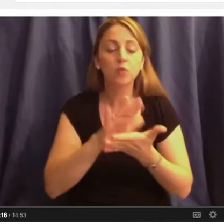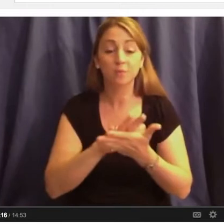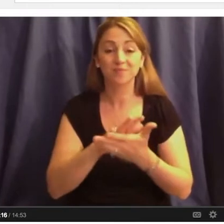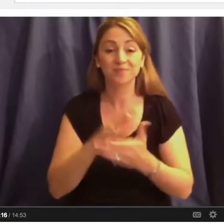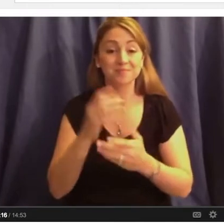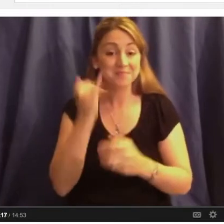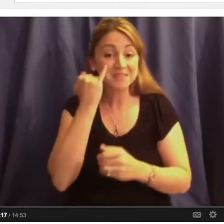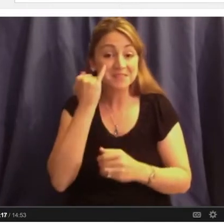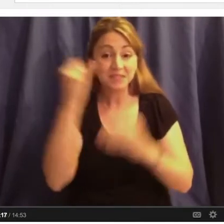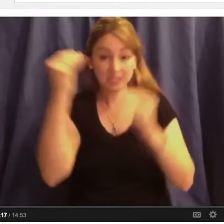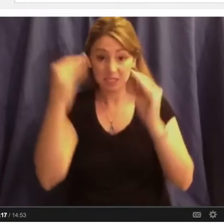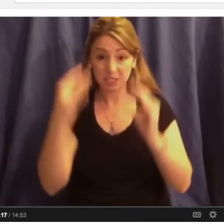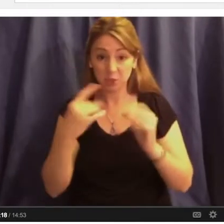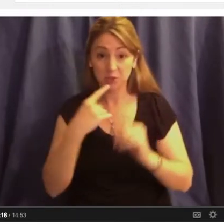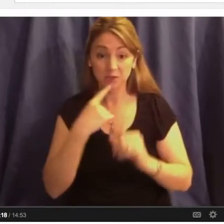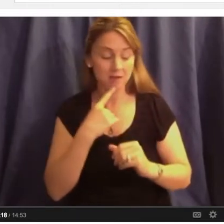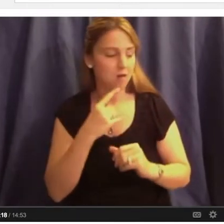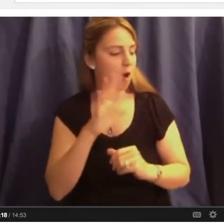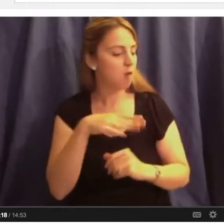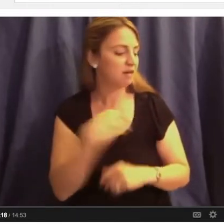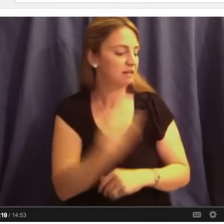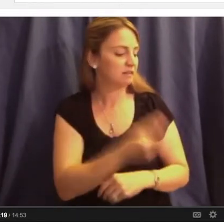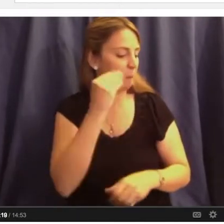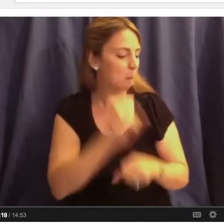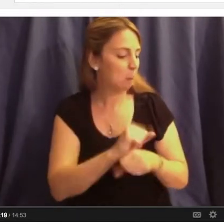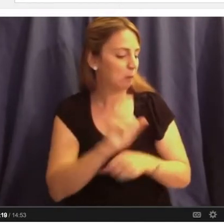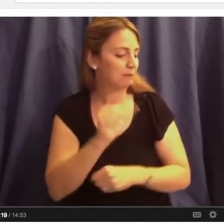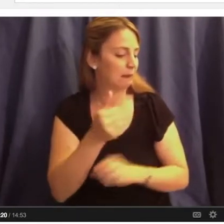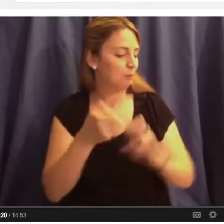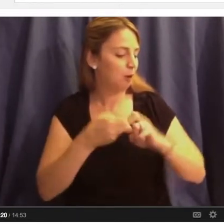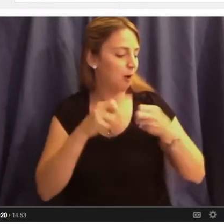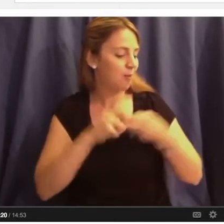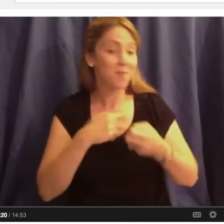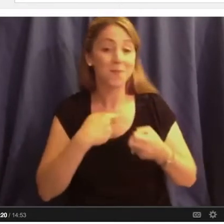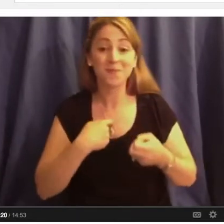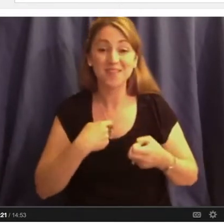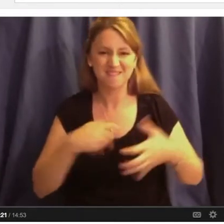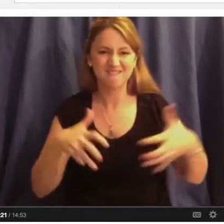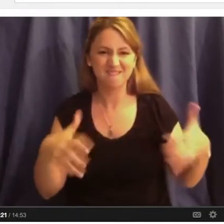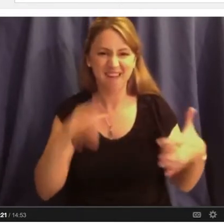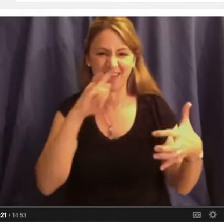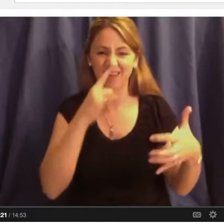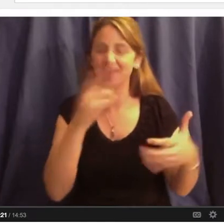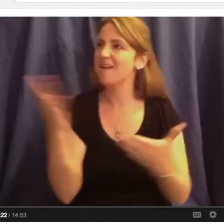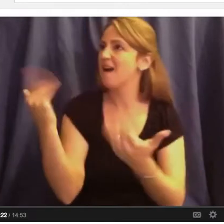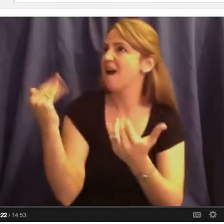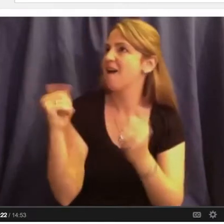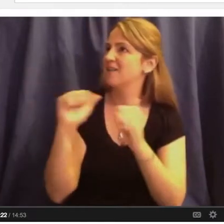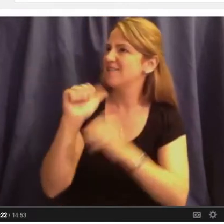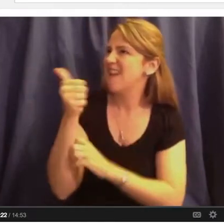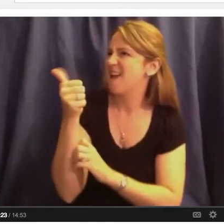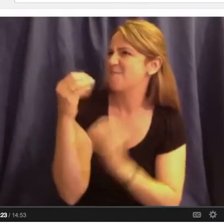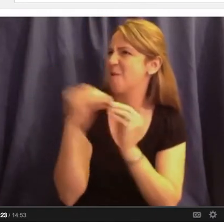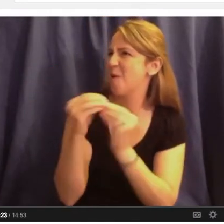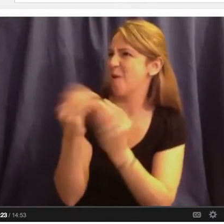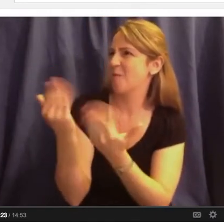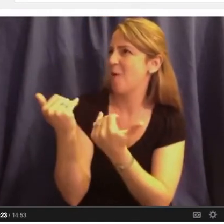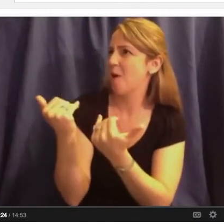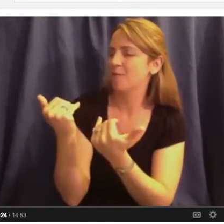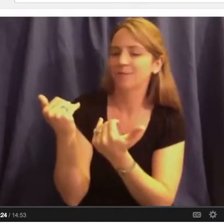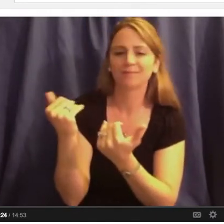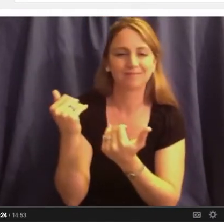problems to the class, this little fat kid would say, give us 10 more. And the whole class would say, shut up Freeman.